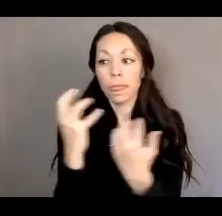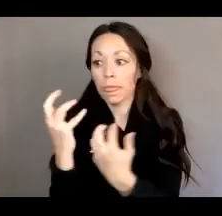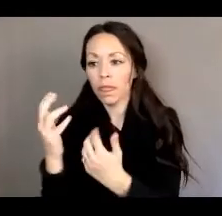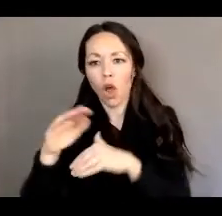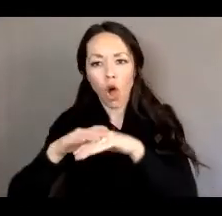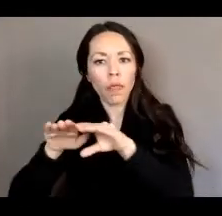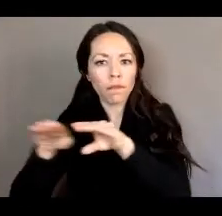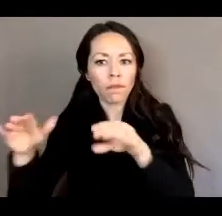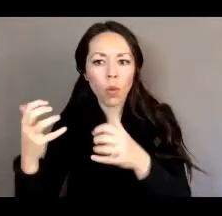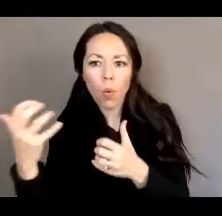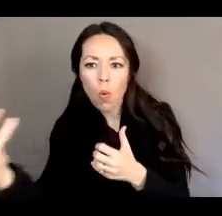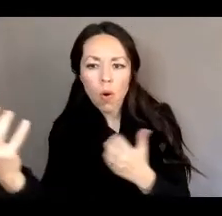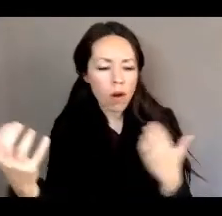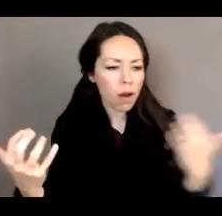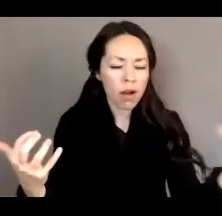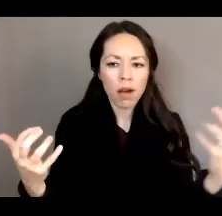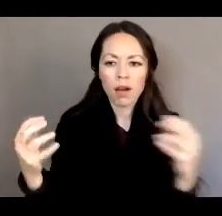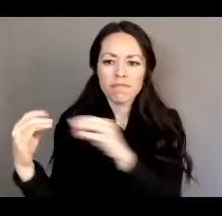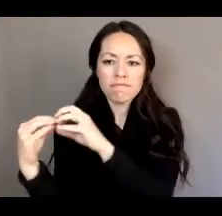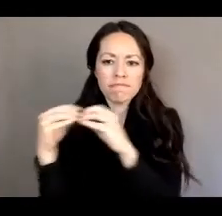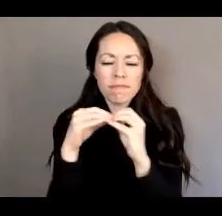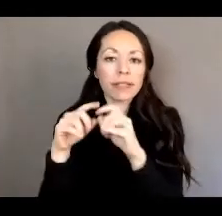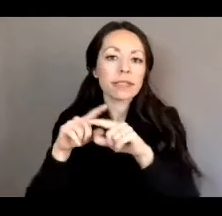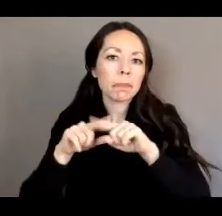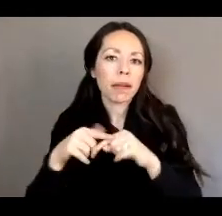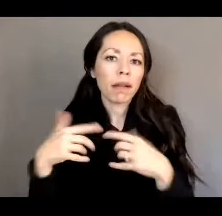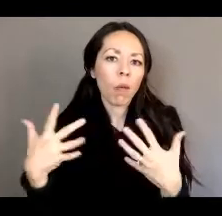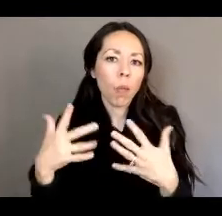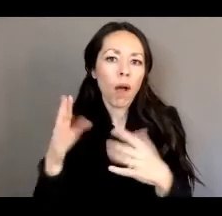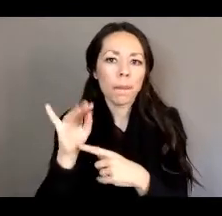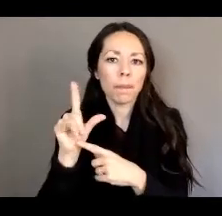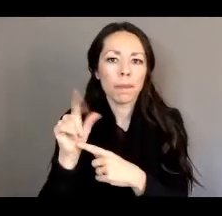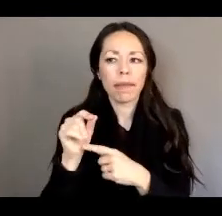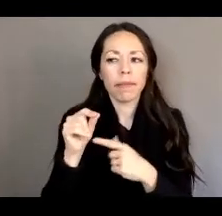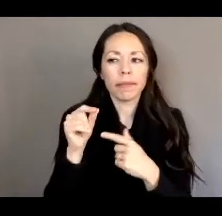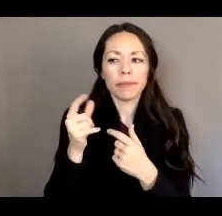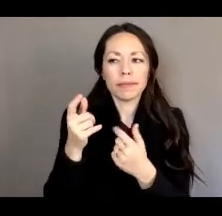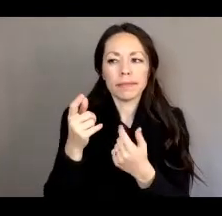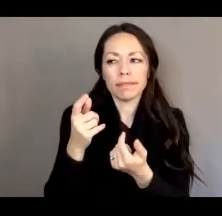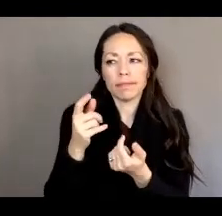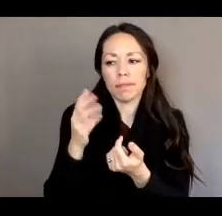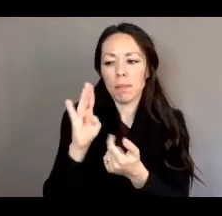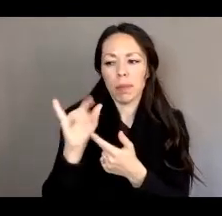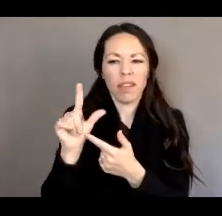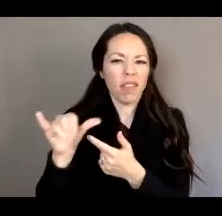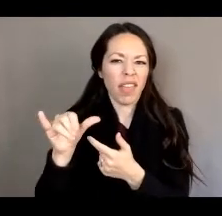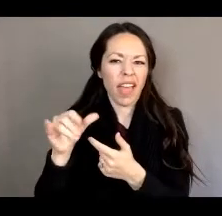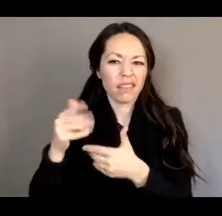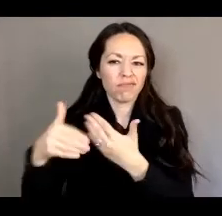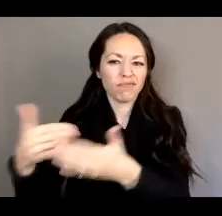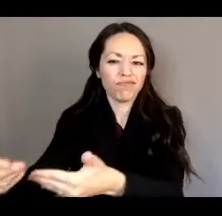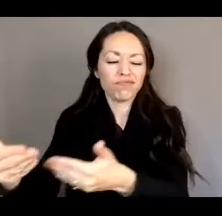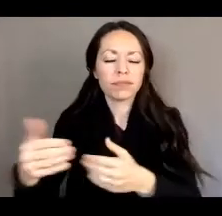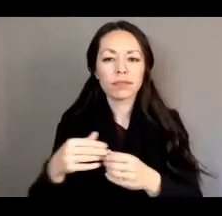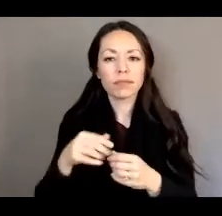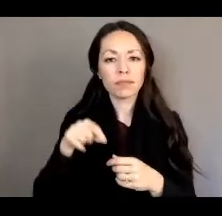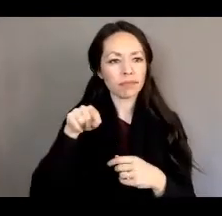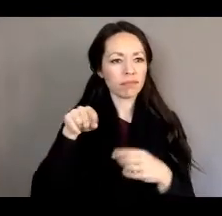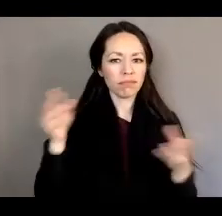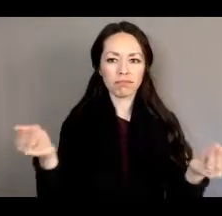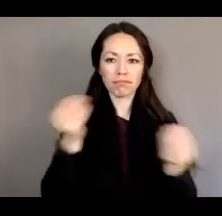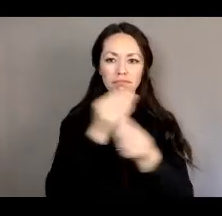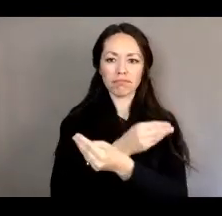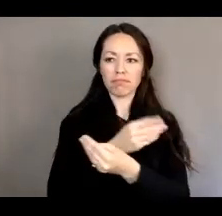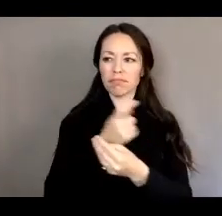or the Senate, depending on what bills are moving through the system. But this, this crossover week was fairly